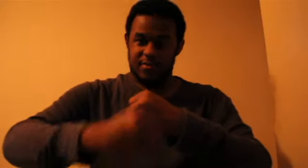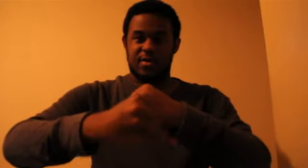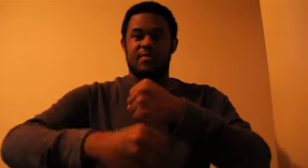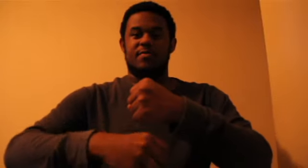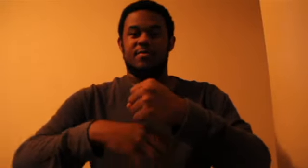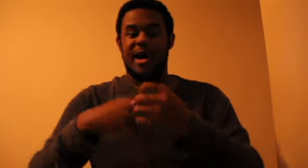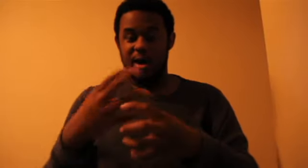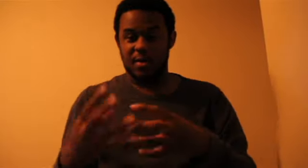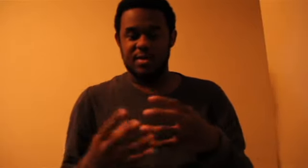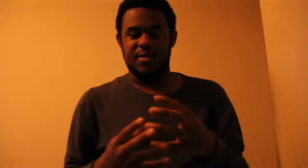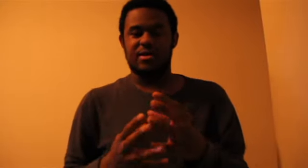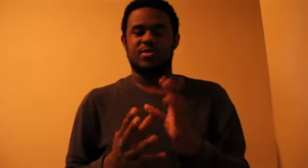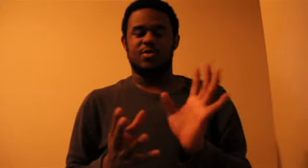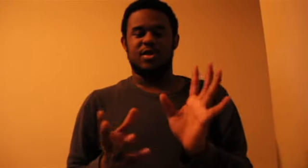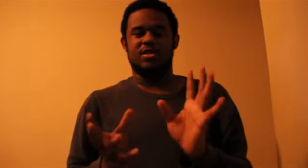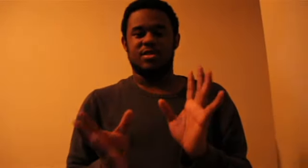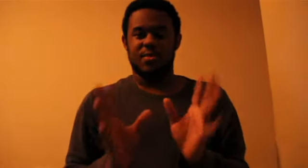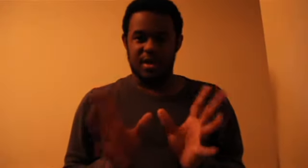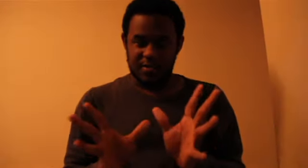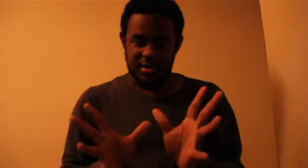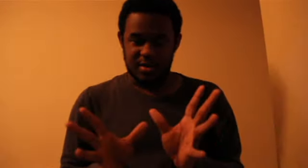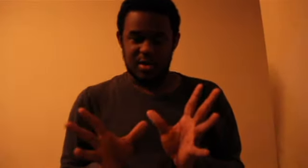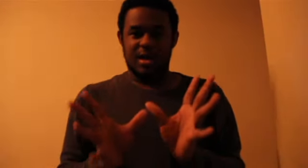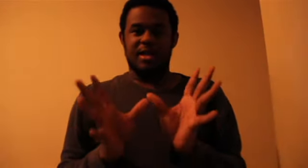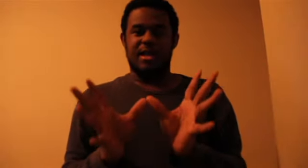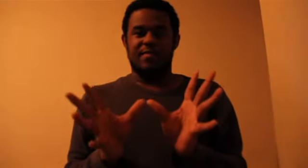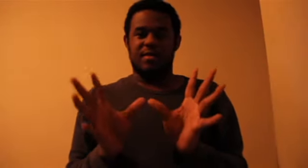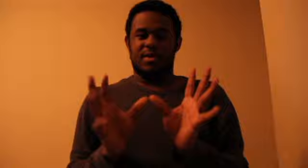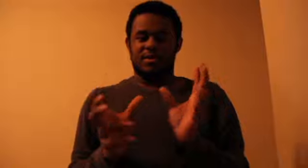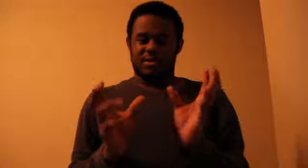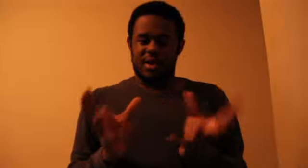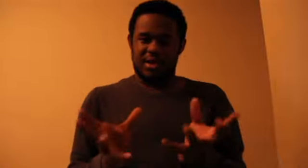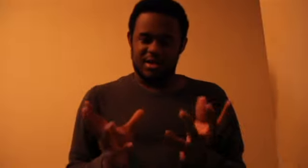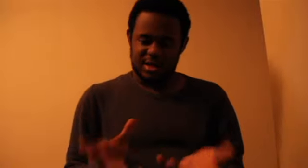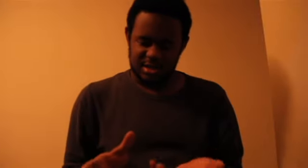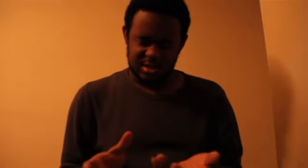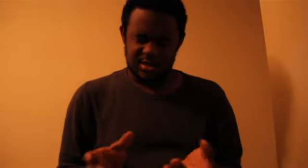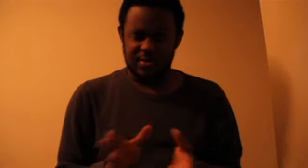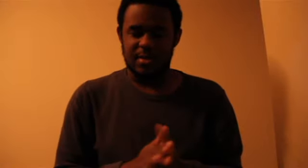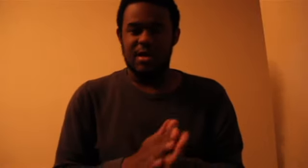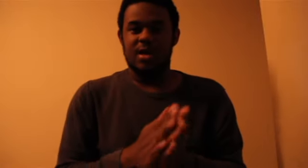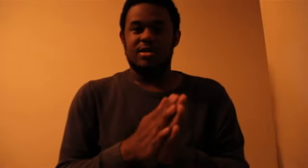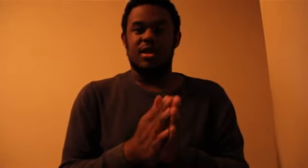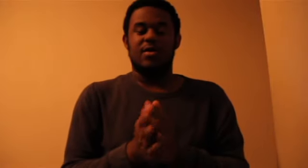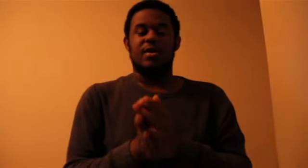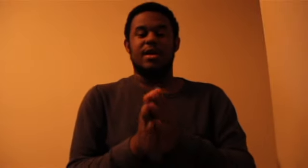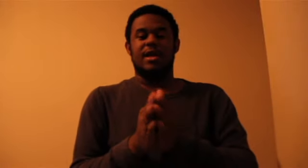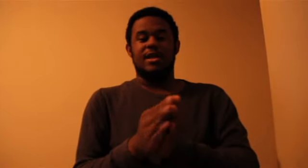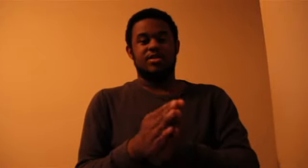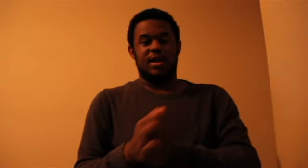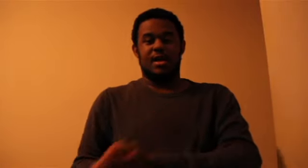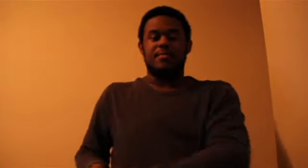forth power in the spell to where it's the perfect level it meets the right conditions so again let's try again